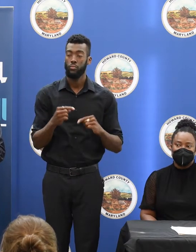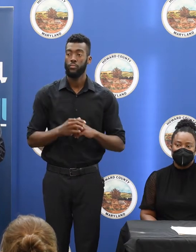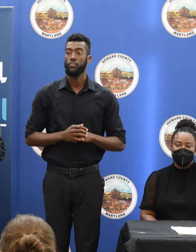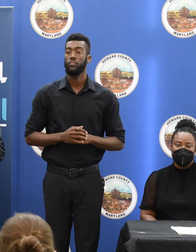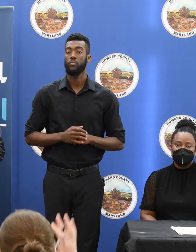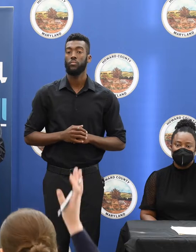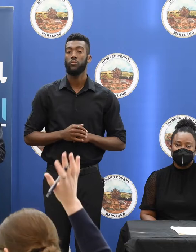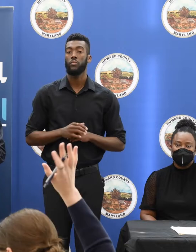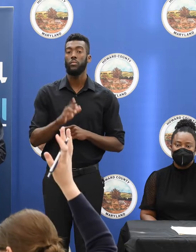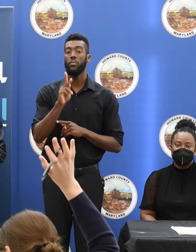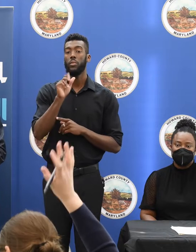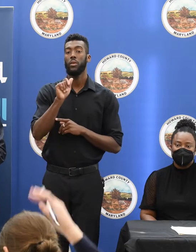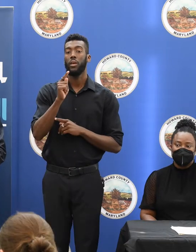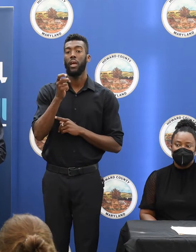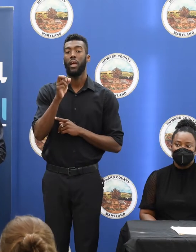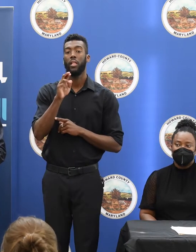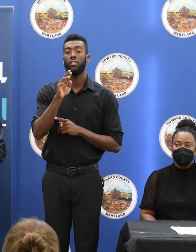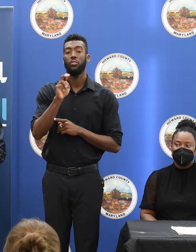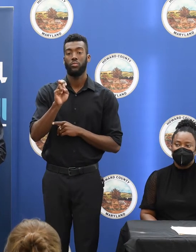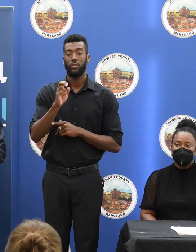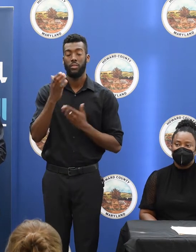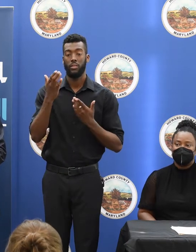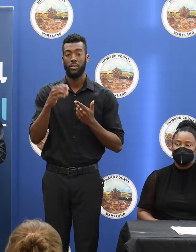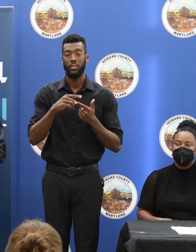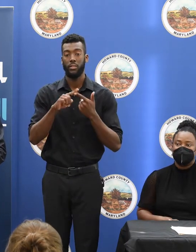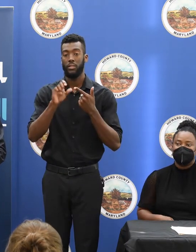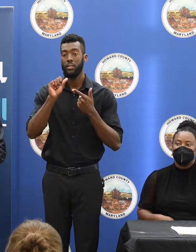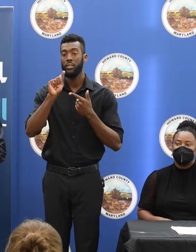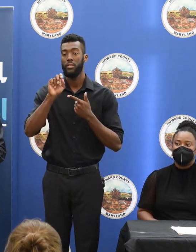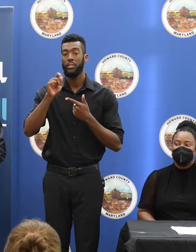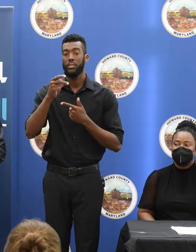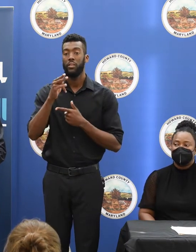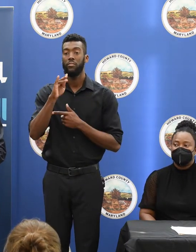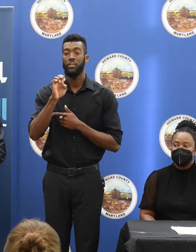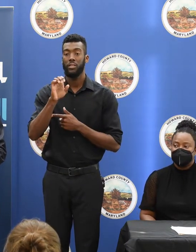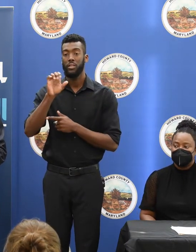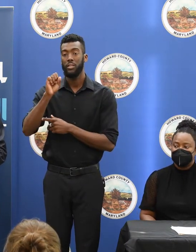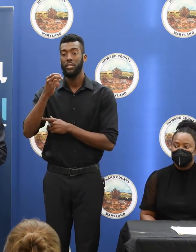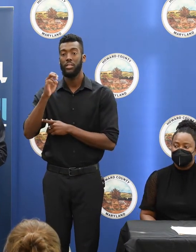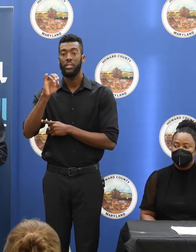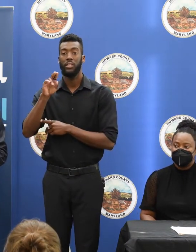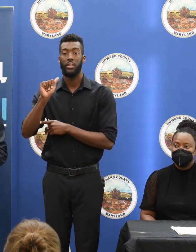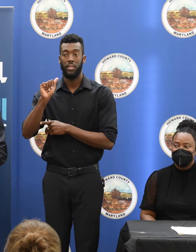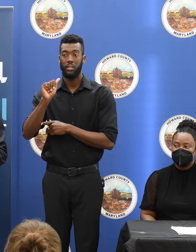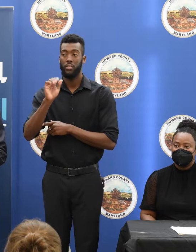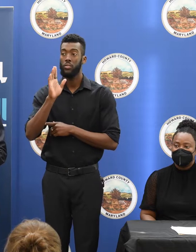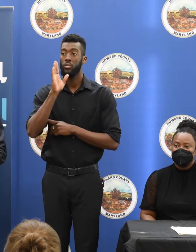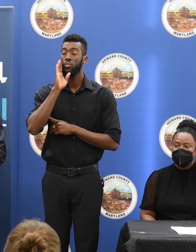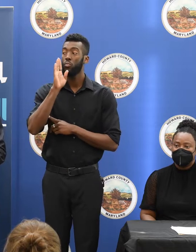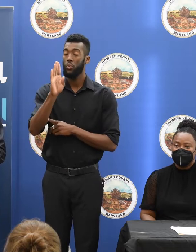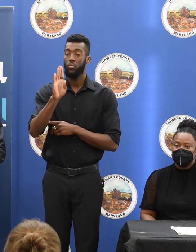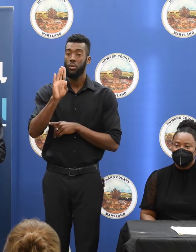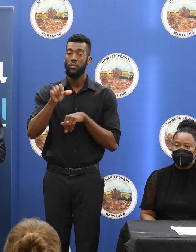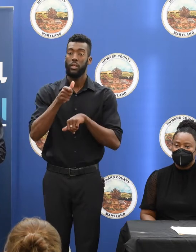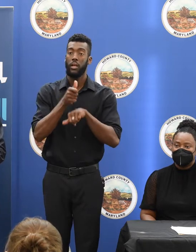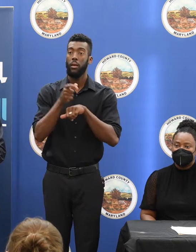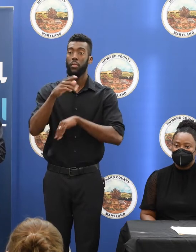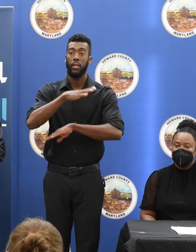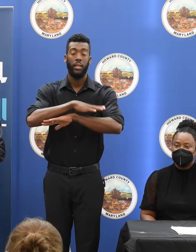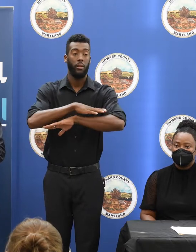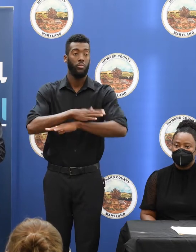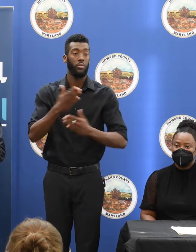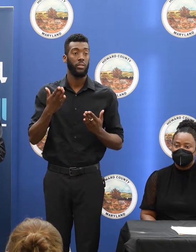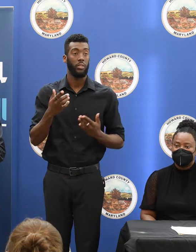Katherine Kirk-Robbins, Suzanne Schlottman, Stephanie Clapper, Sheena Oji, who will be personning tables here that